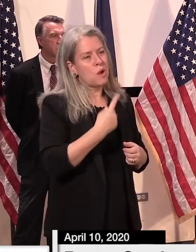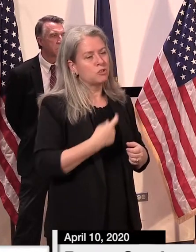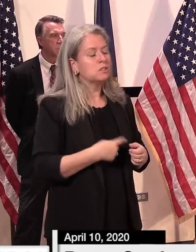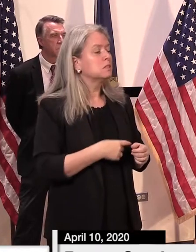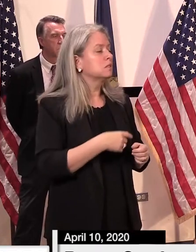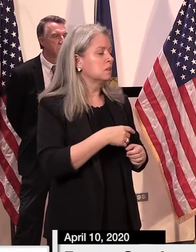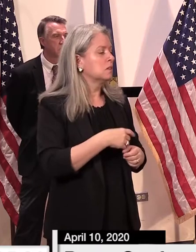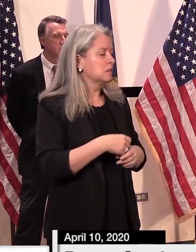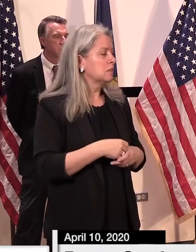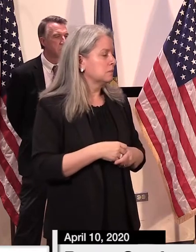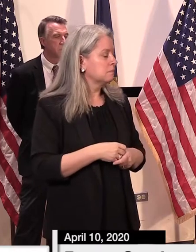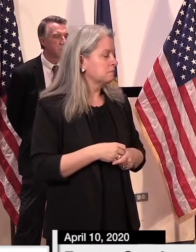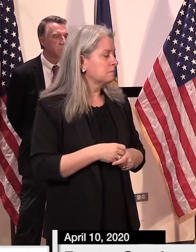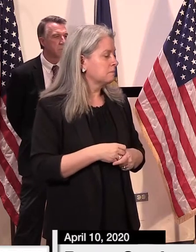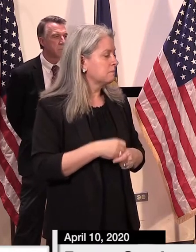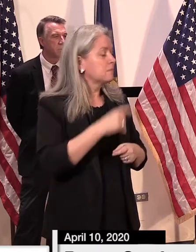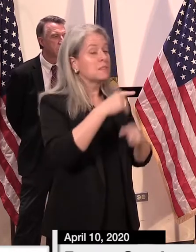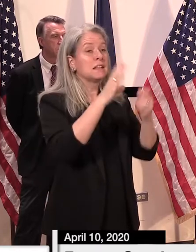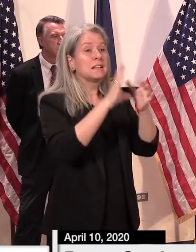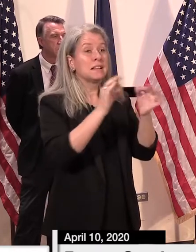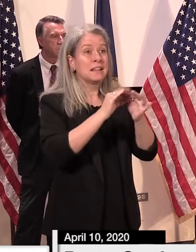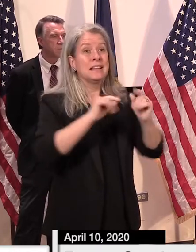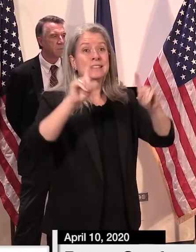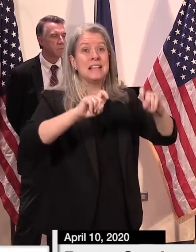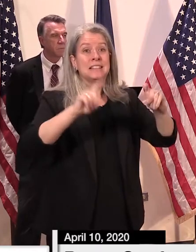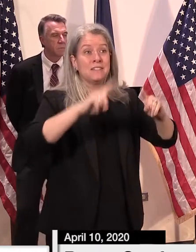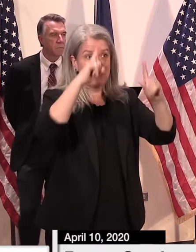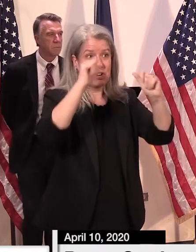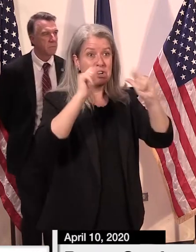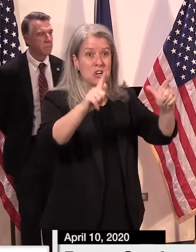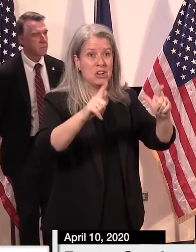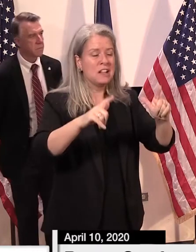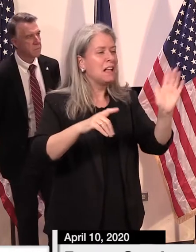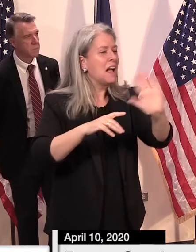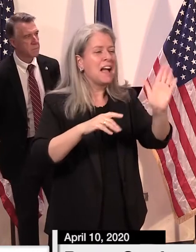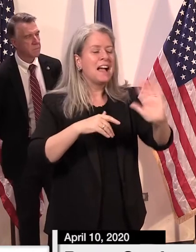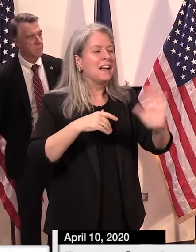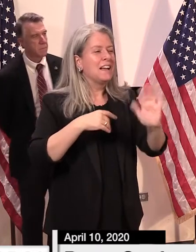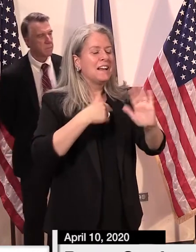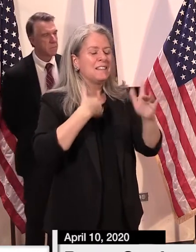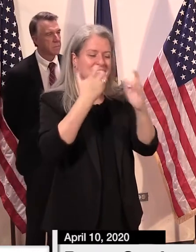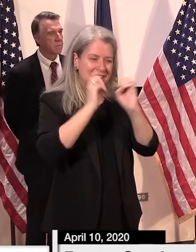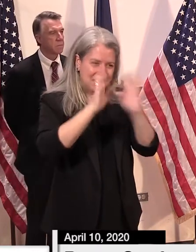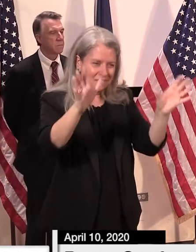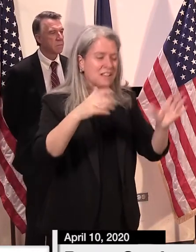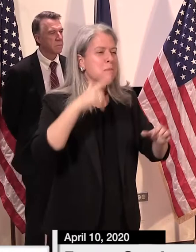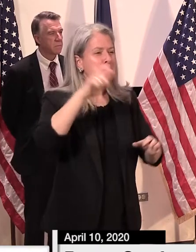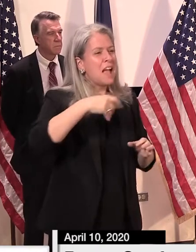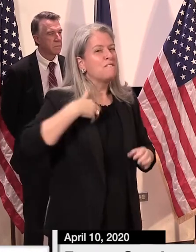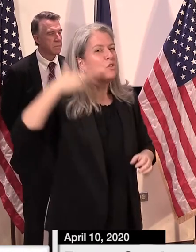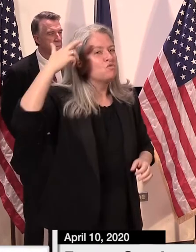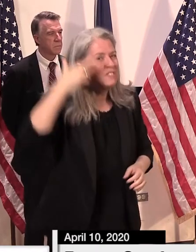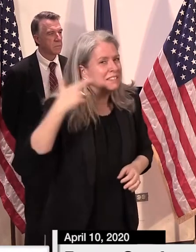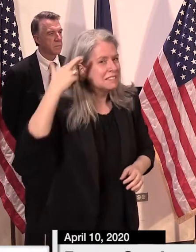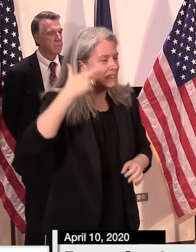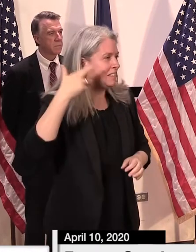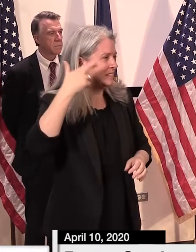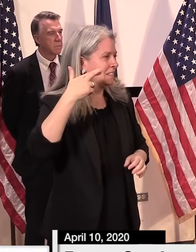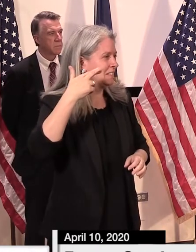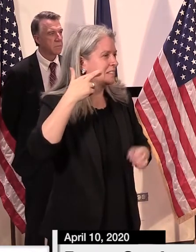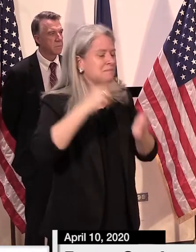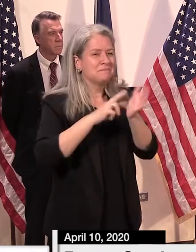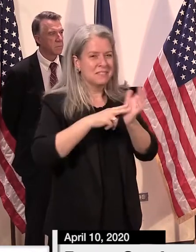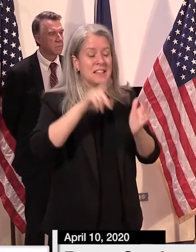make it clear here. When we're talking about universal testing, we have to have a reason to universal test. So there's got to be a